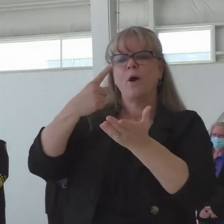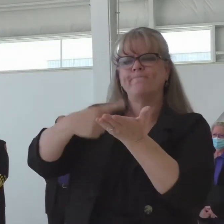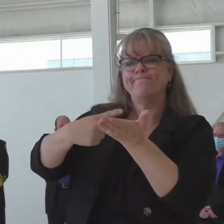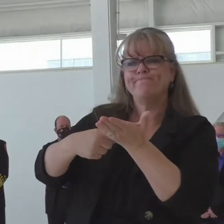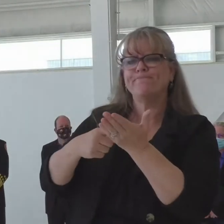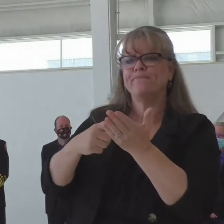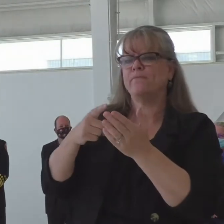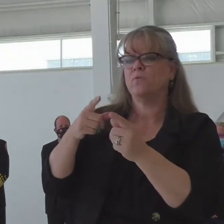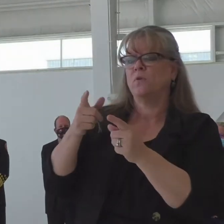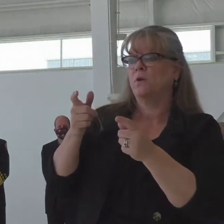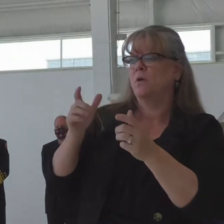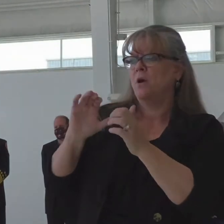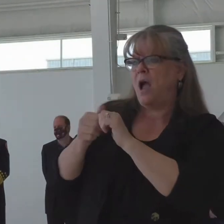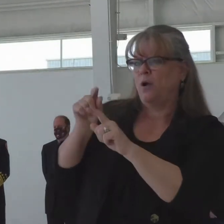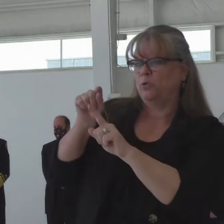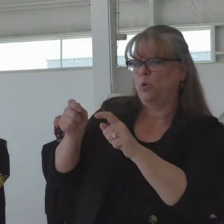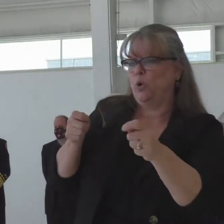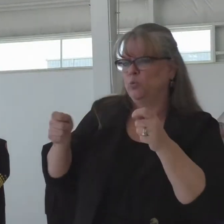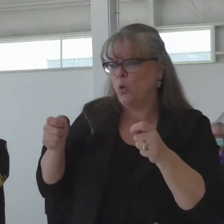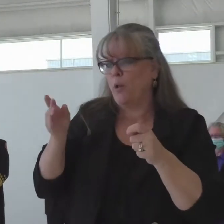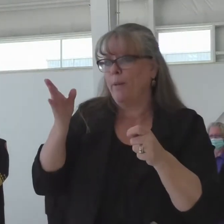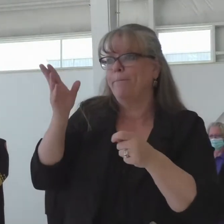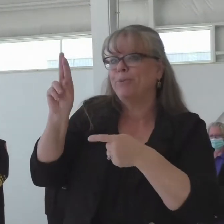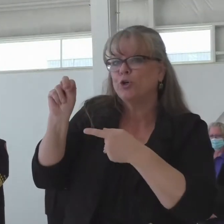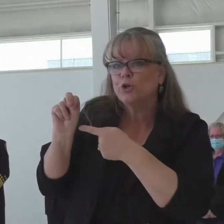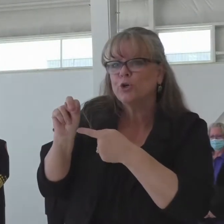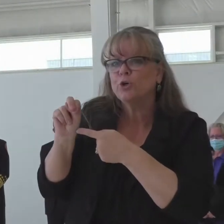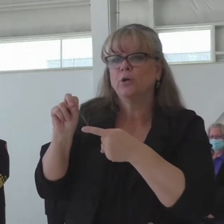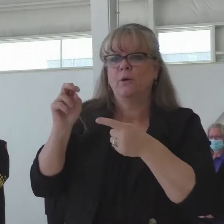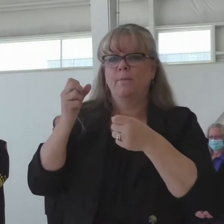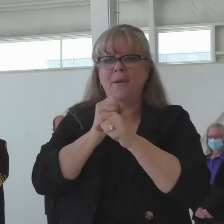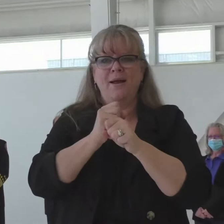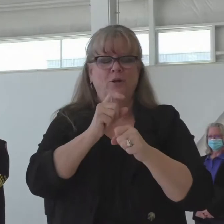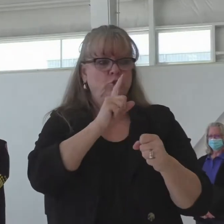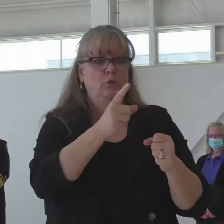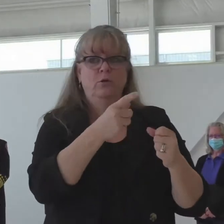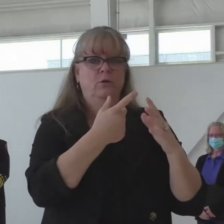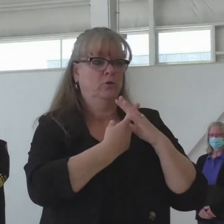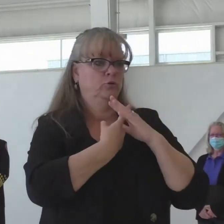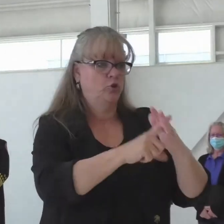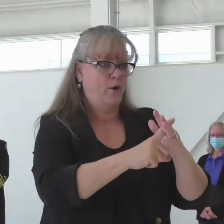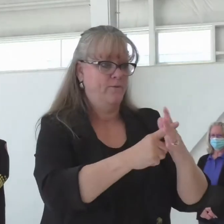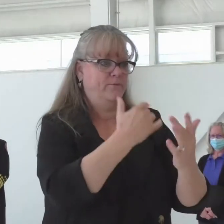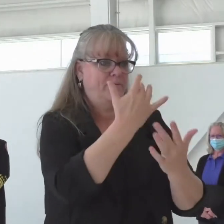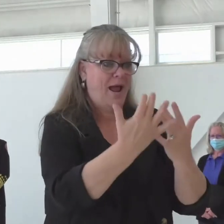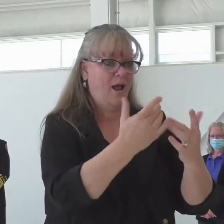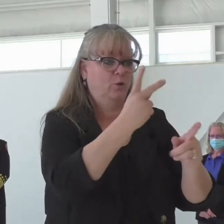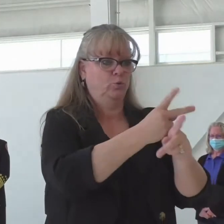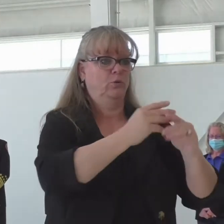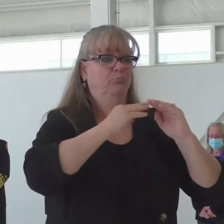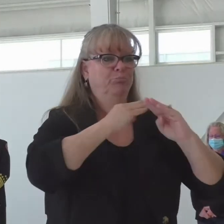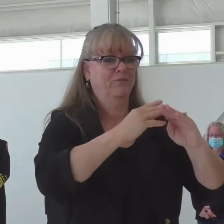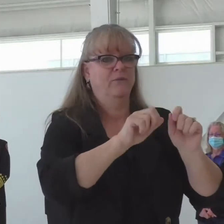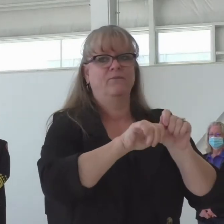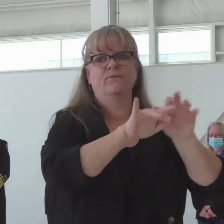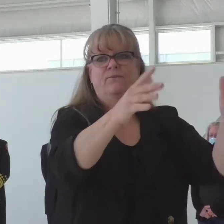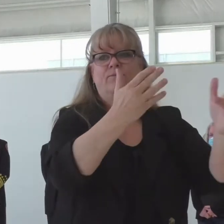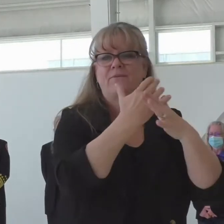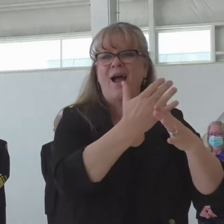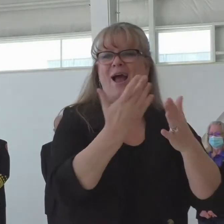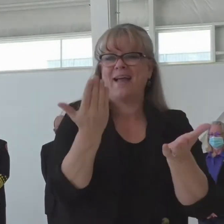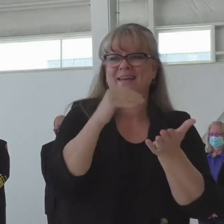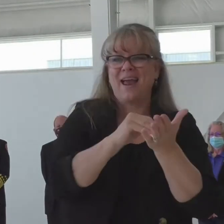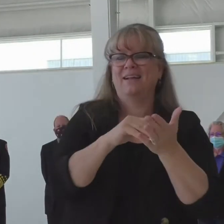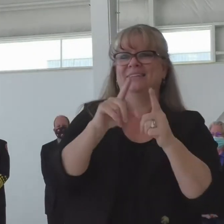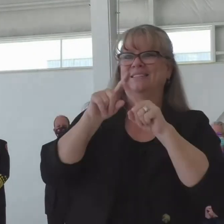controlled burns and these other types of scenarios those are all weather and drought condition dependent and so as